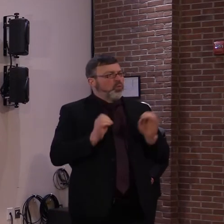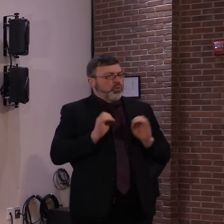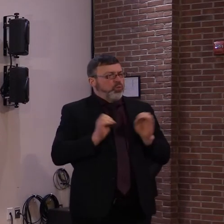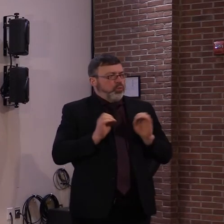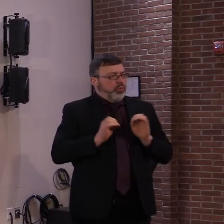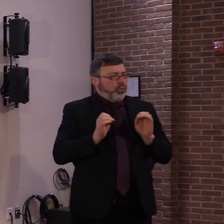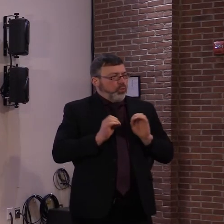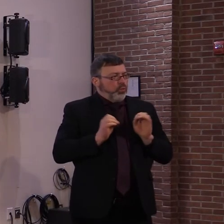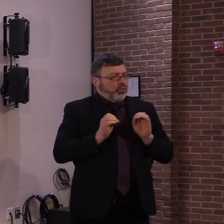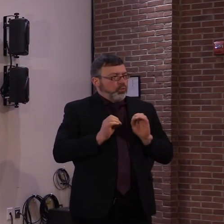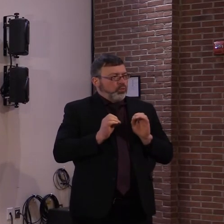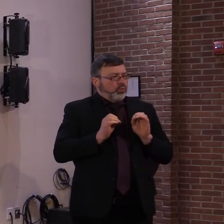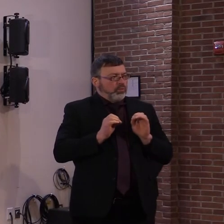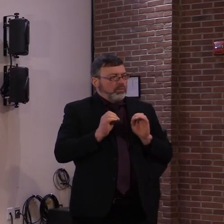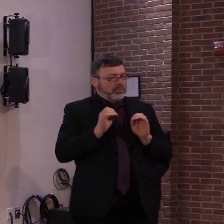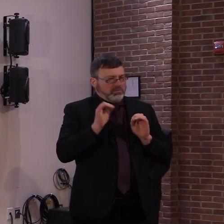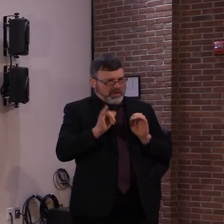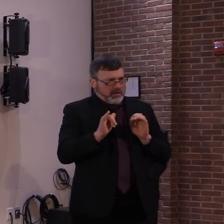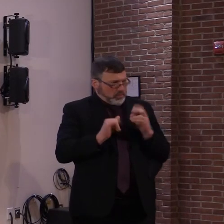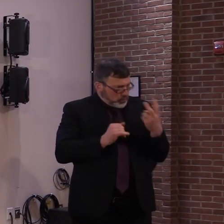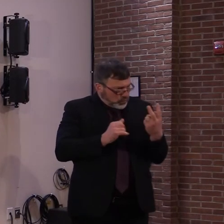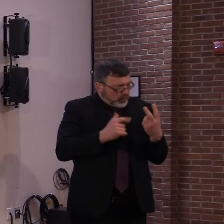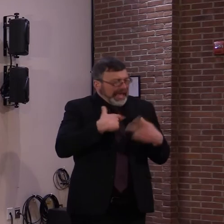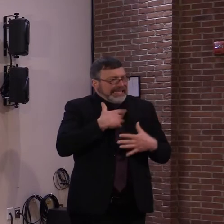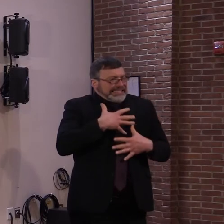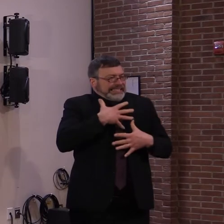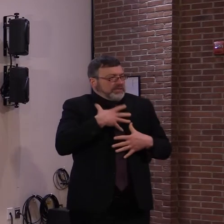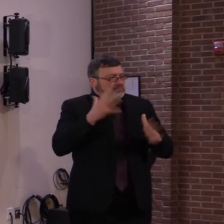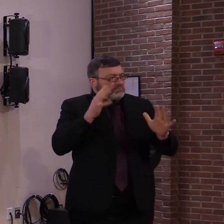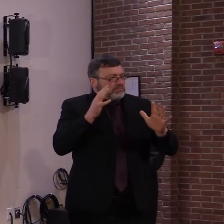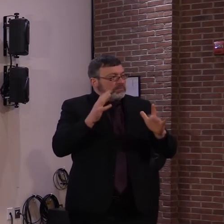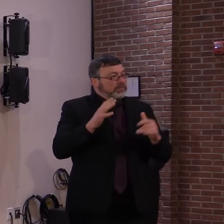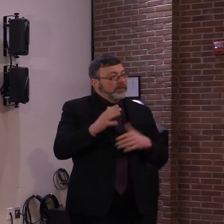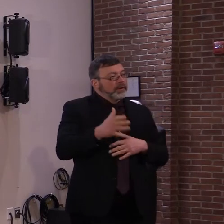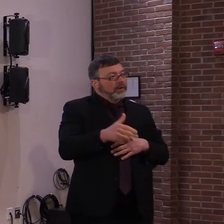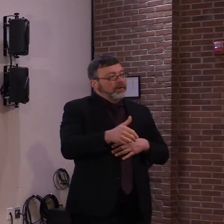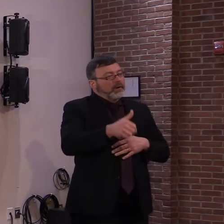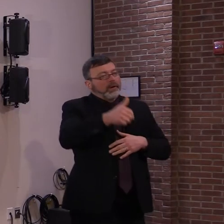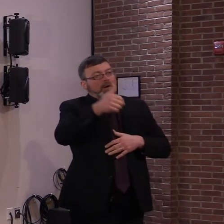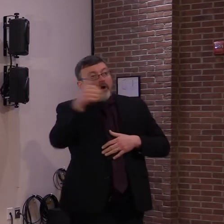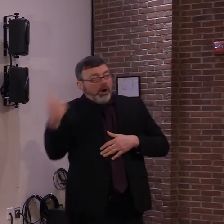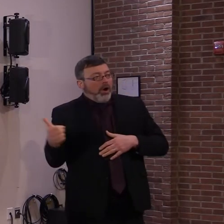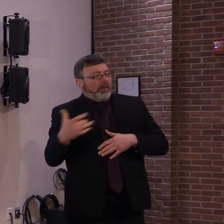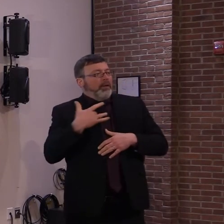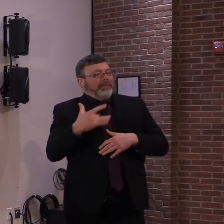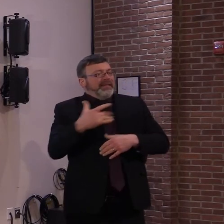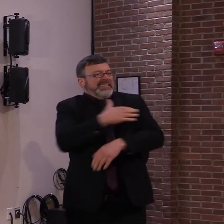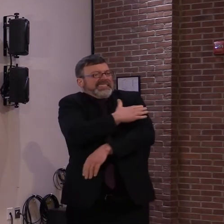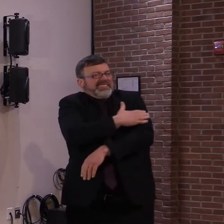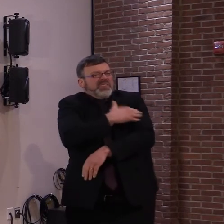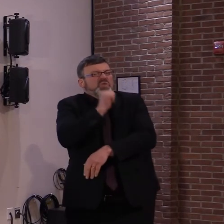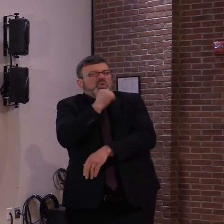There are a number of events that are just listed as local reactions as opposed to systemic reactions.